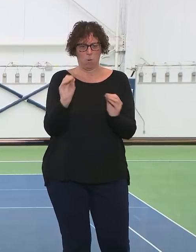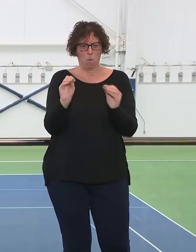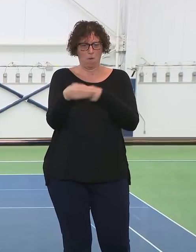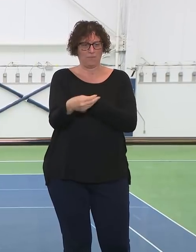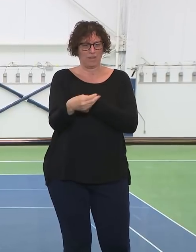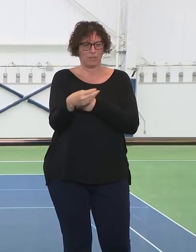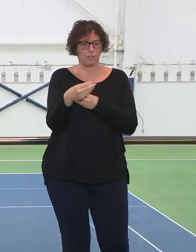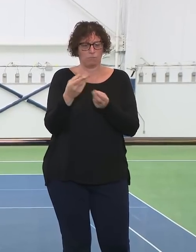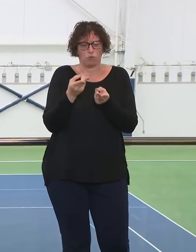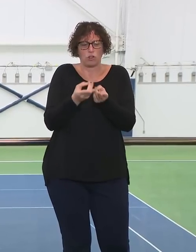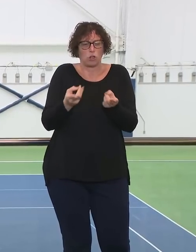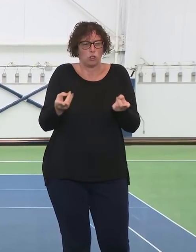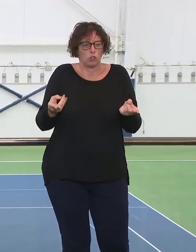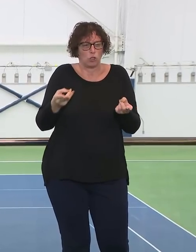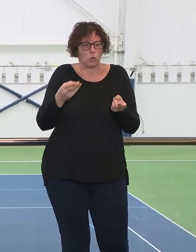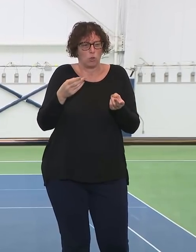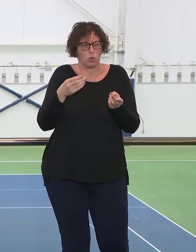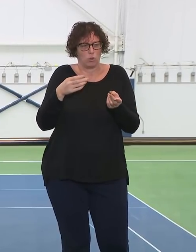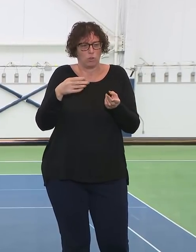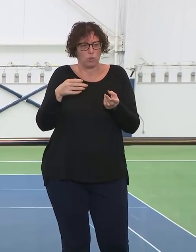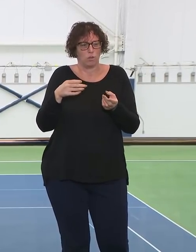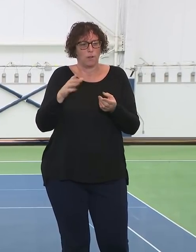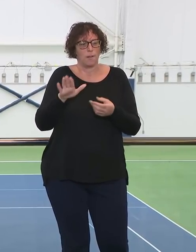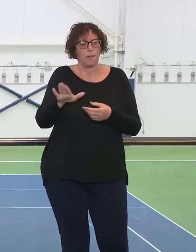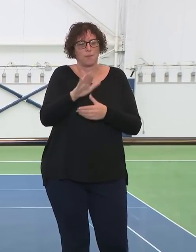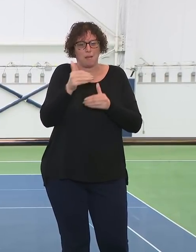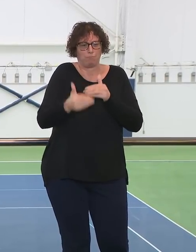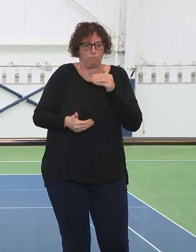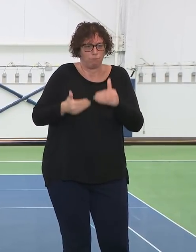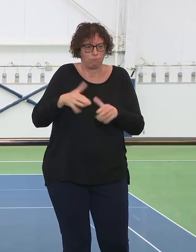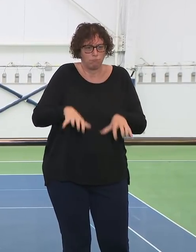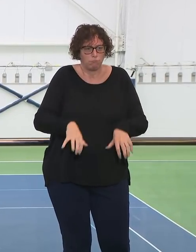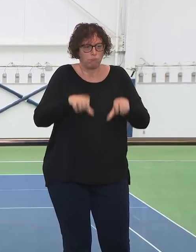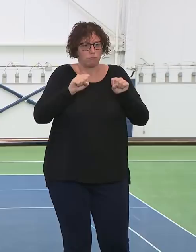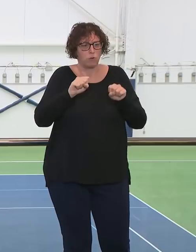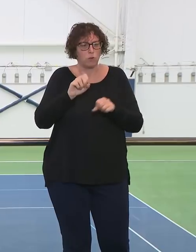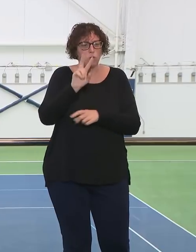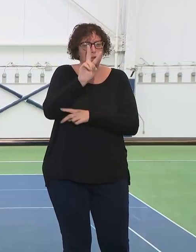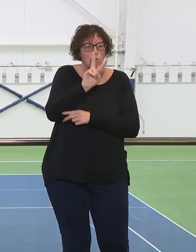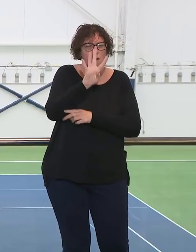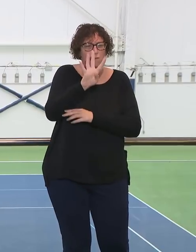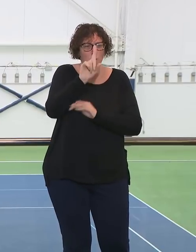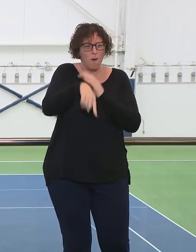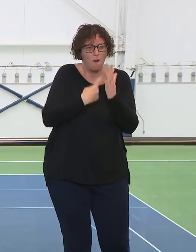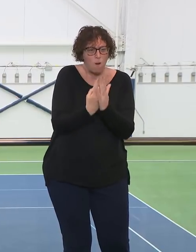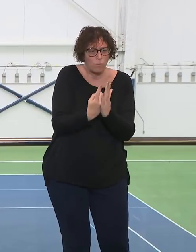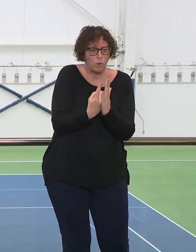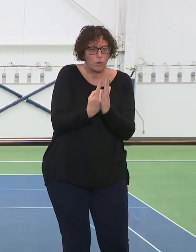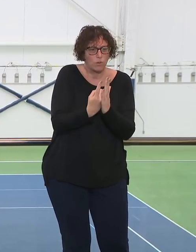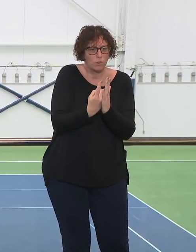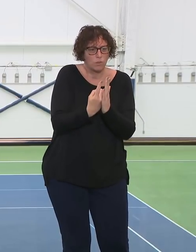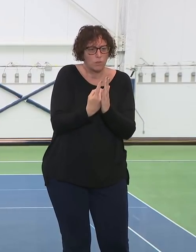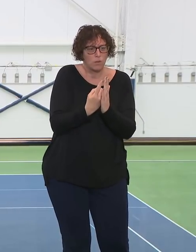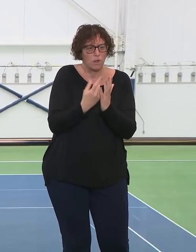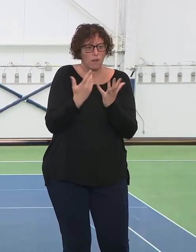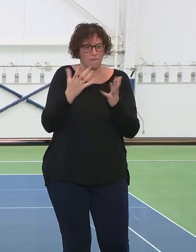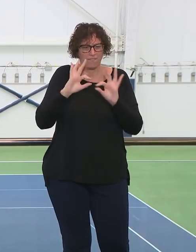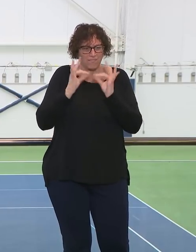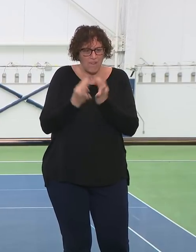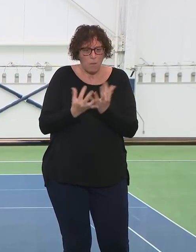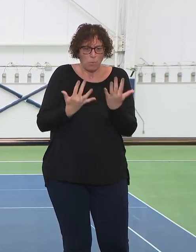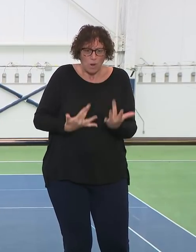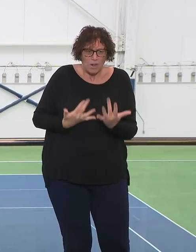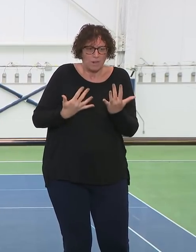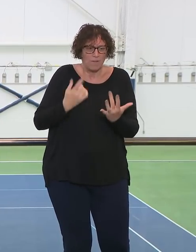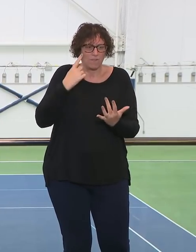tell us that they told them that they weren't. Yeah. Look, there's a lot going on, and we have to make sure, one, that